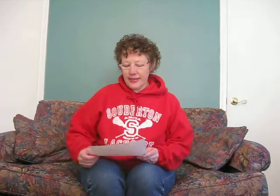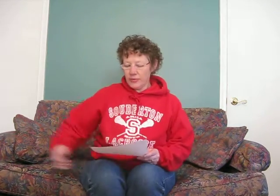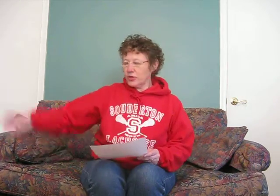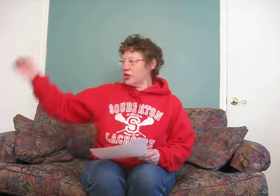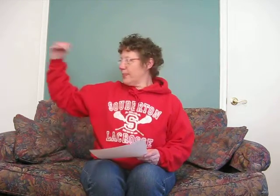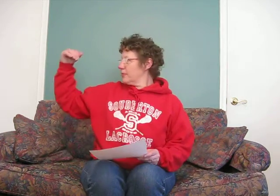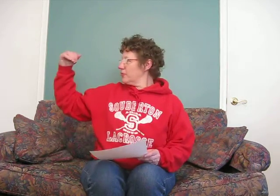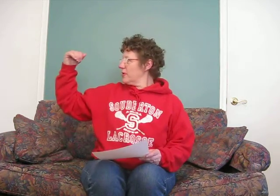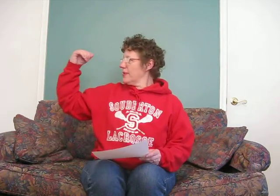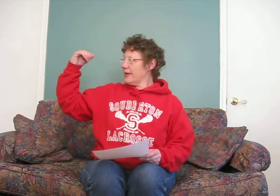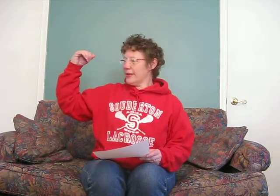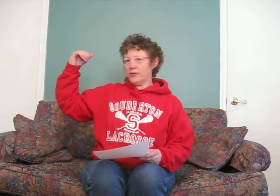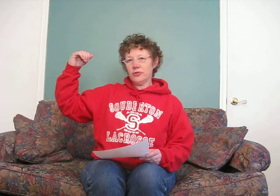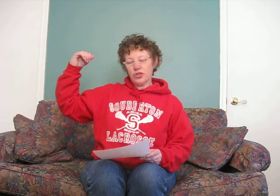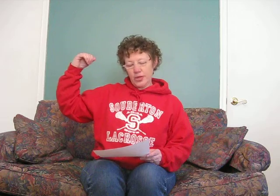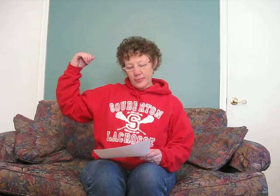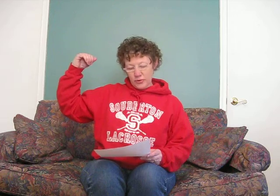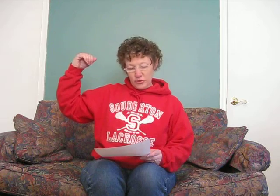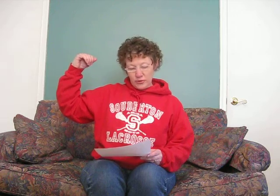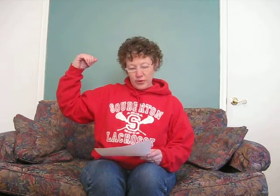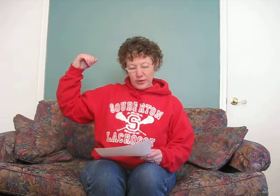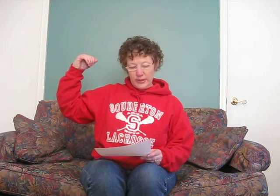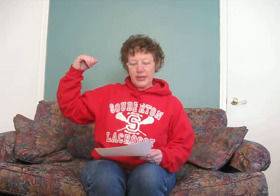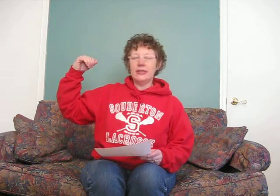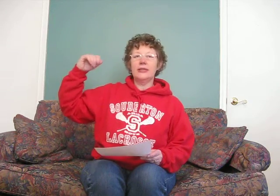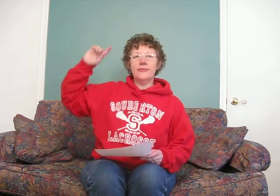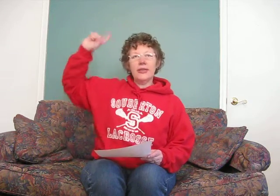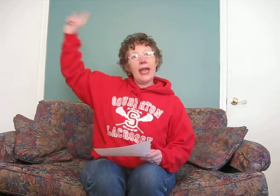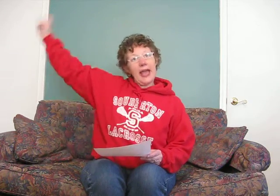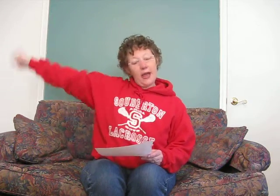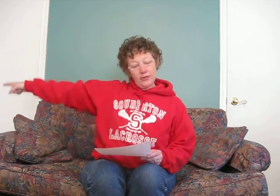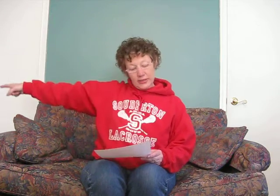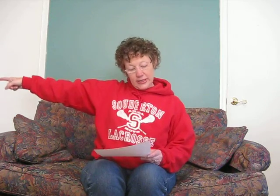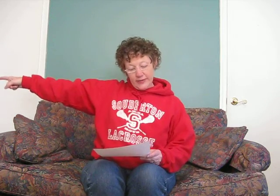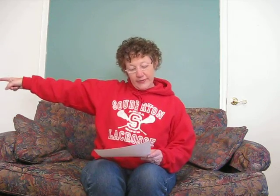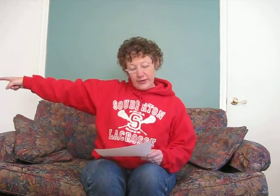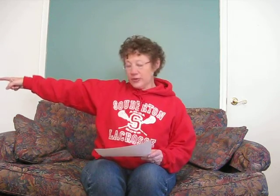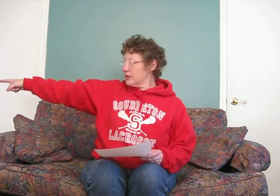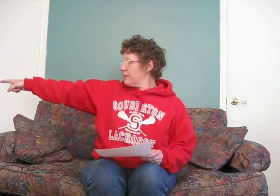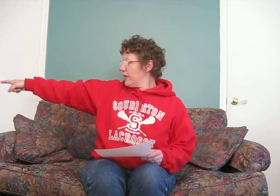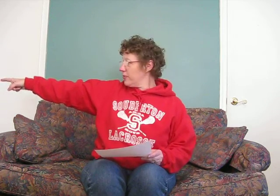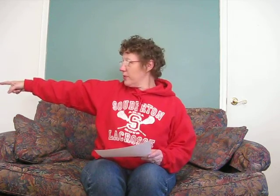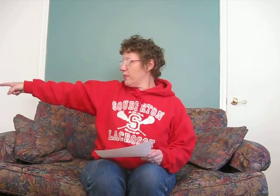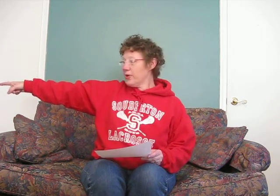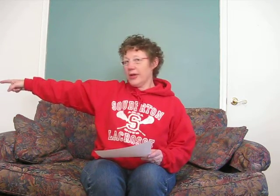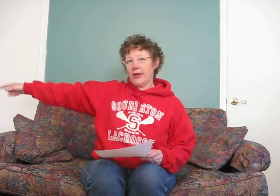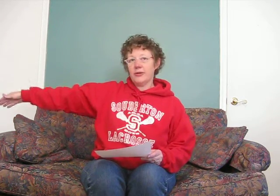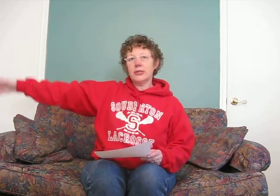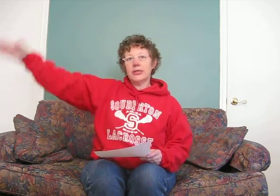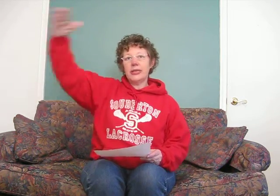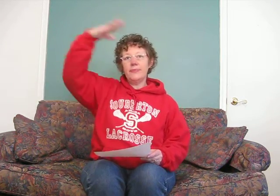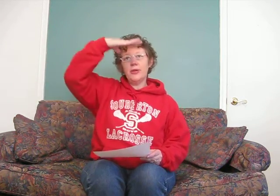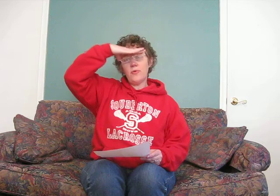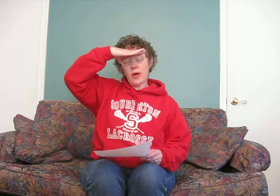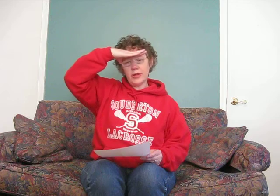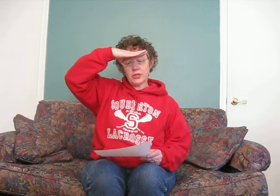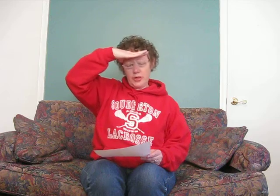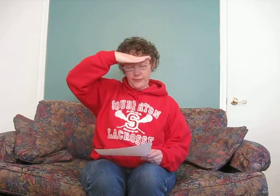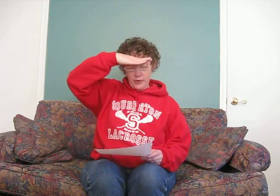there were shepherds. We're going make like a little shepherd's crook. Living out in the fields nearby, we're going to point out, keeping watch, cover your